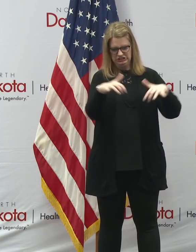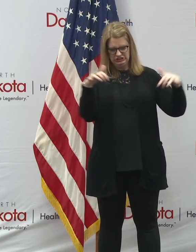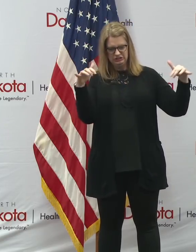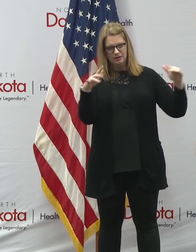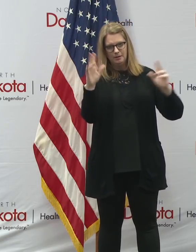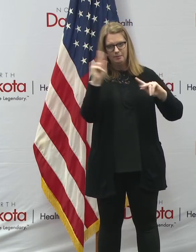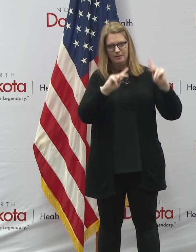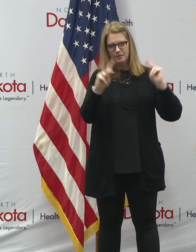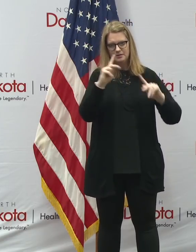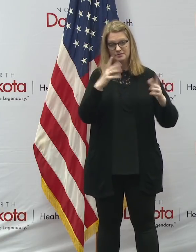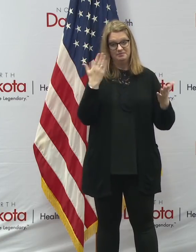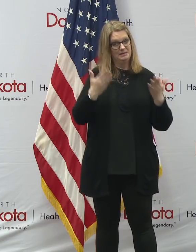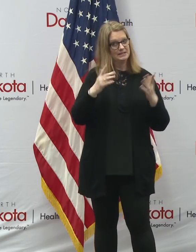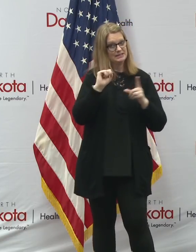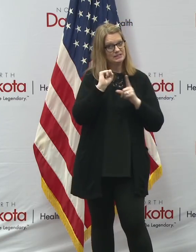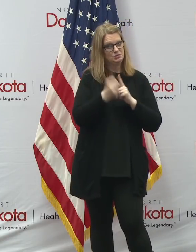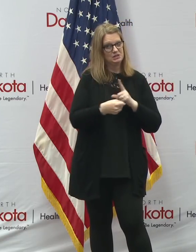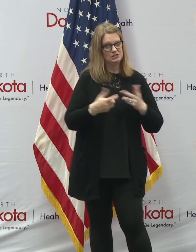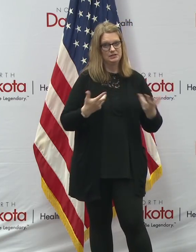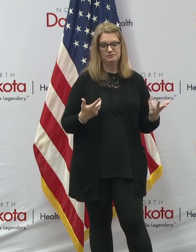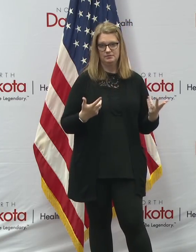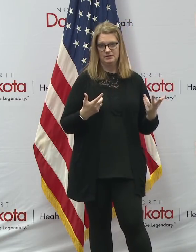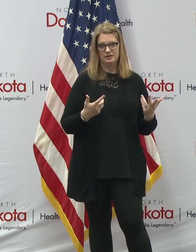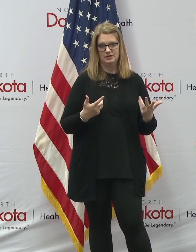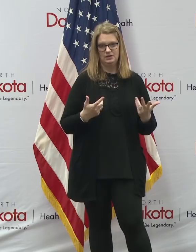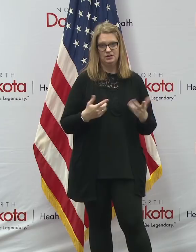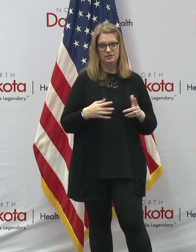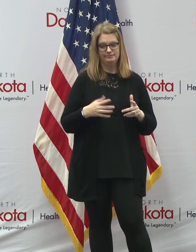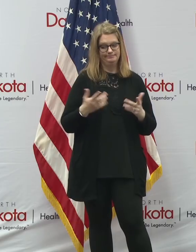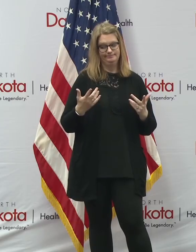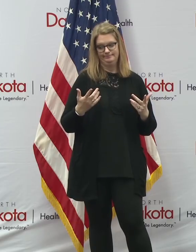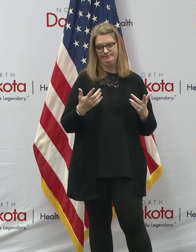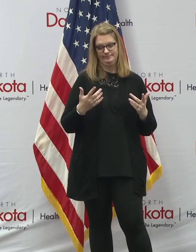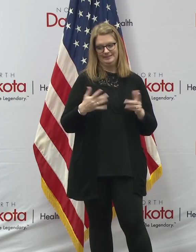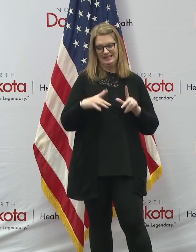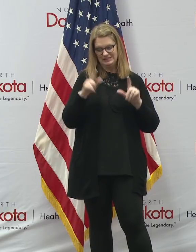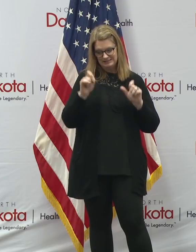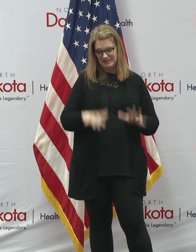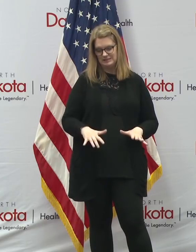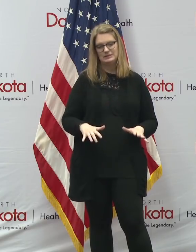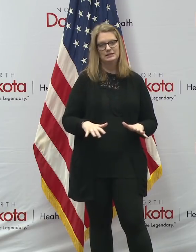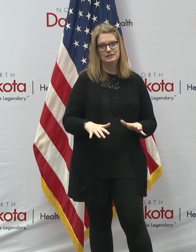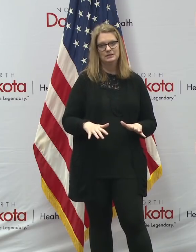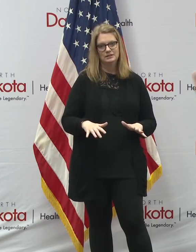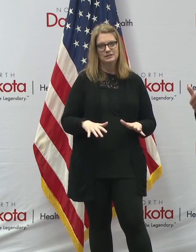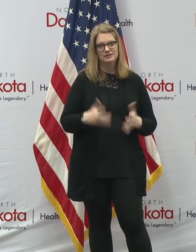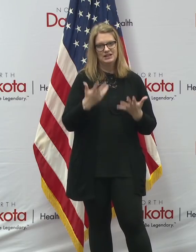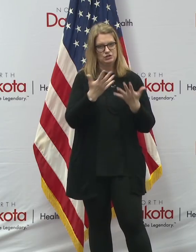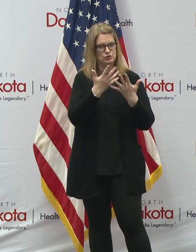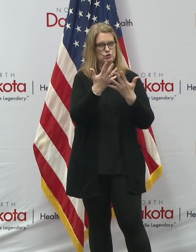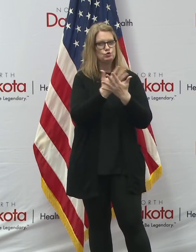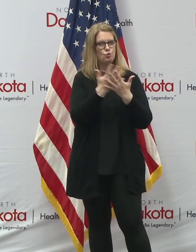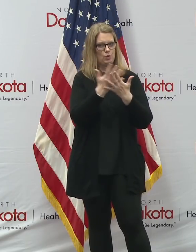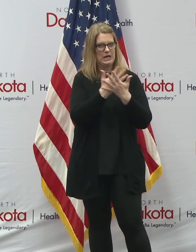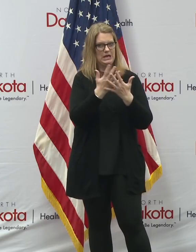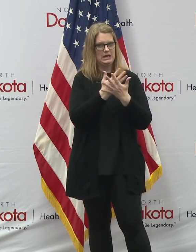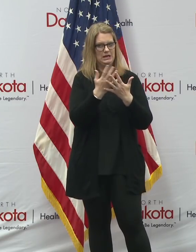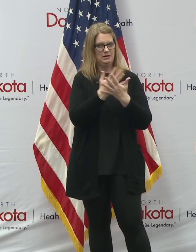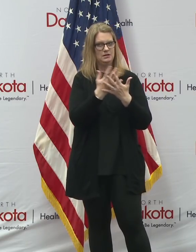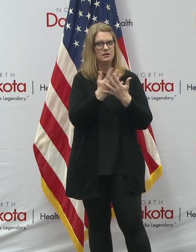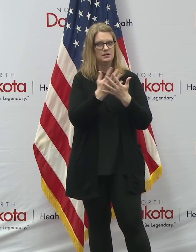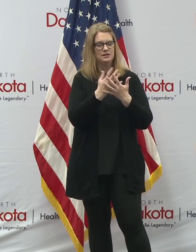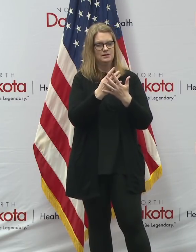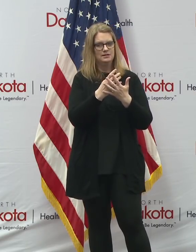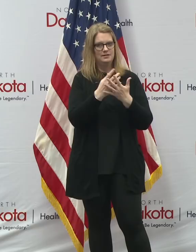people, you might be in a situation where you're testing to make sure you've got screening to make sure that you're not